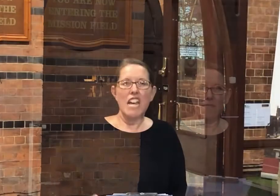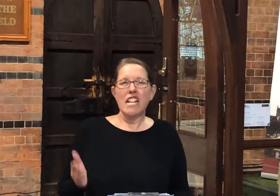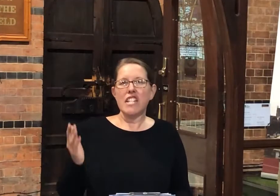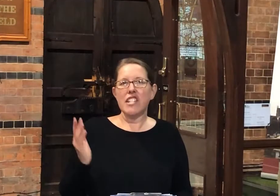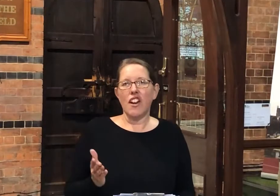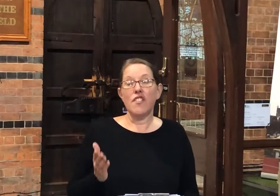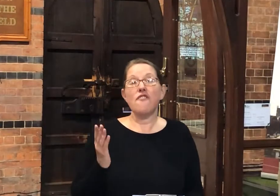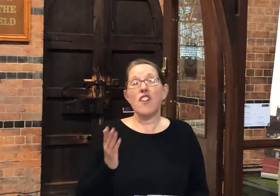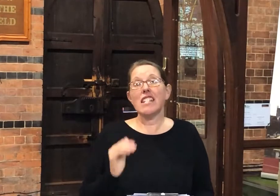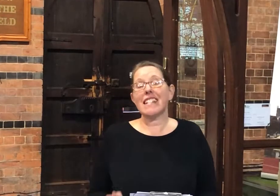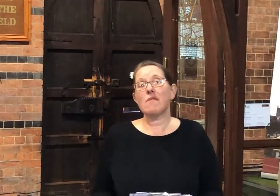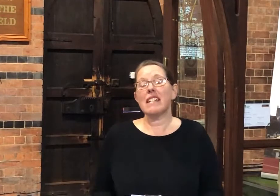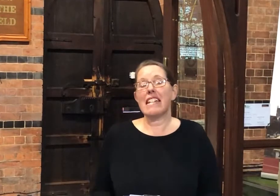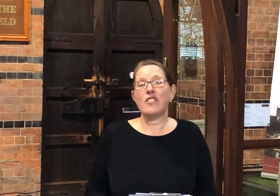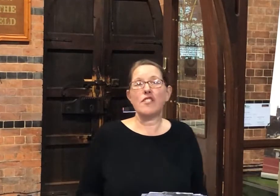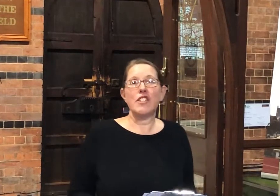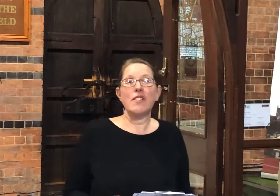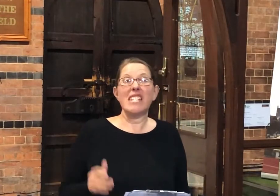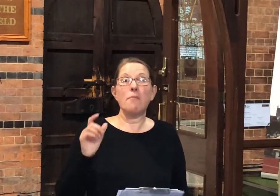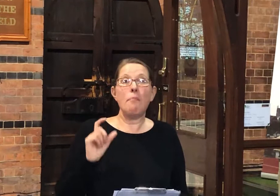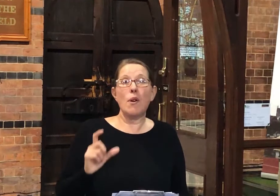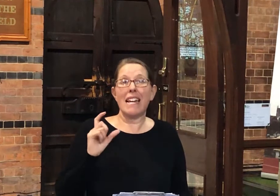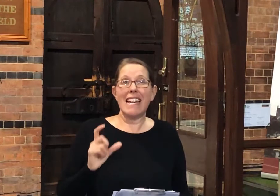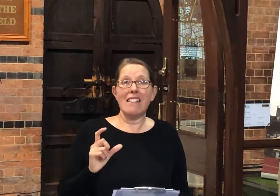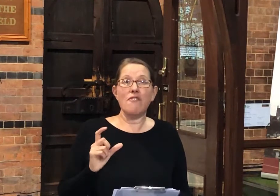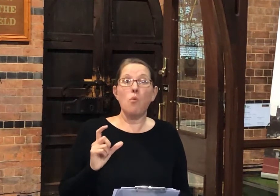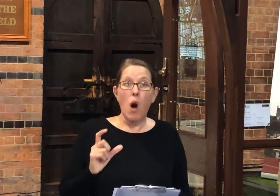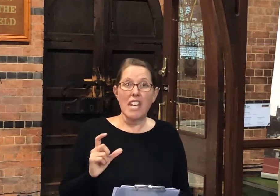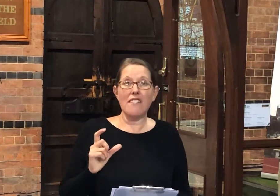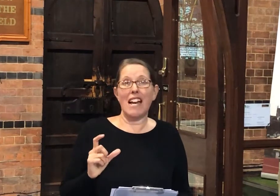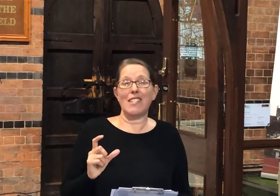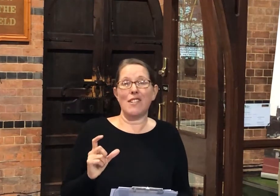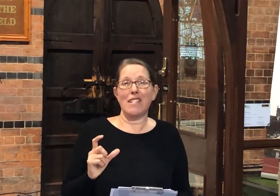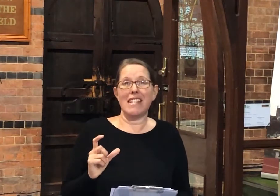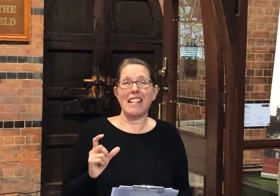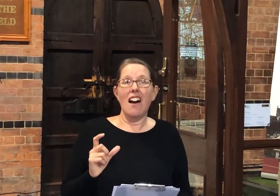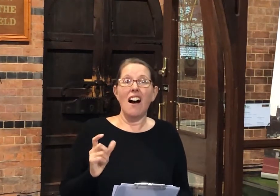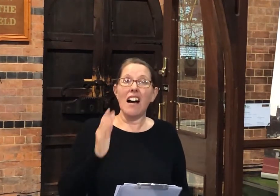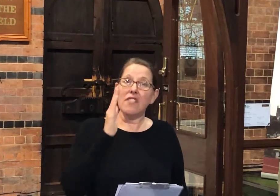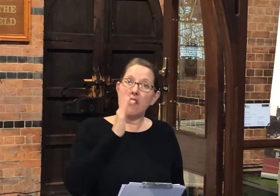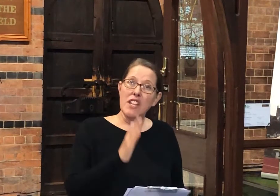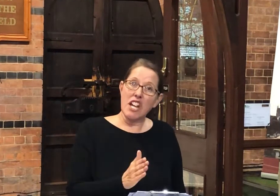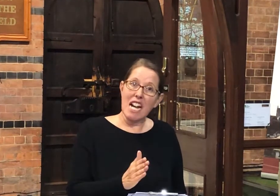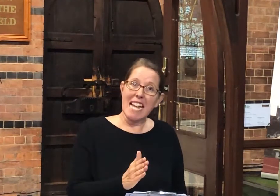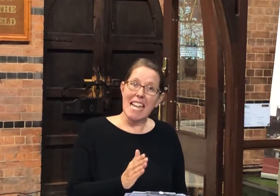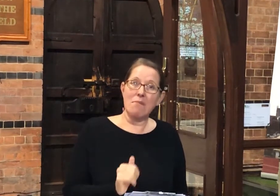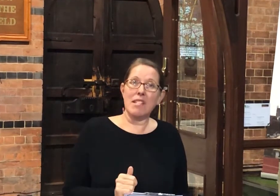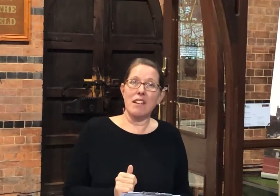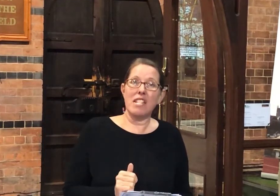So the first thing we need you to do is to book in for one of our services, either the 9am service